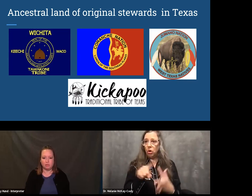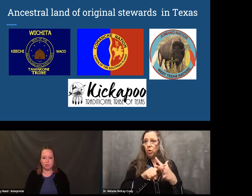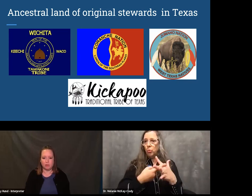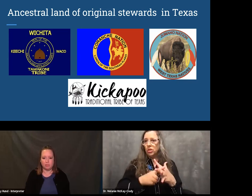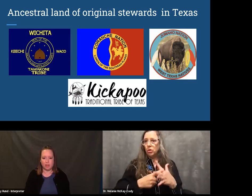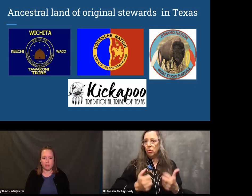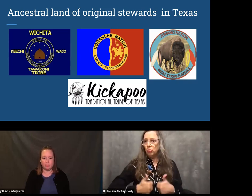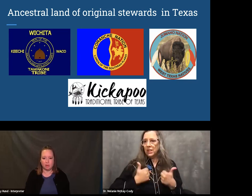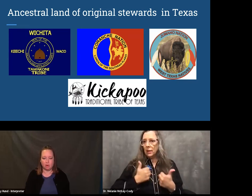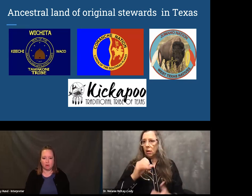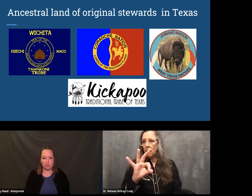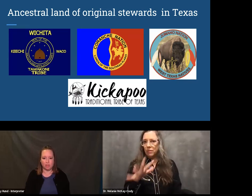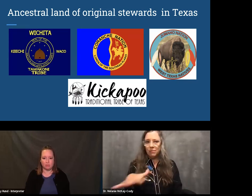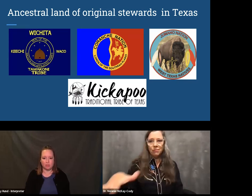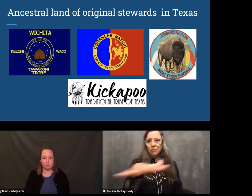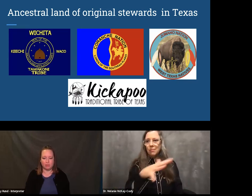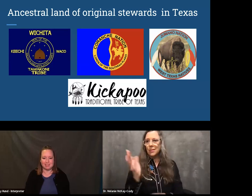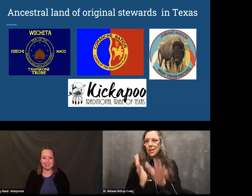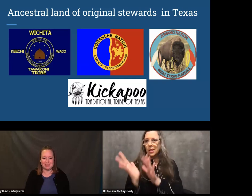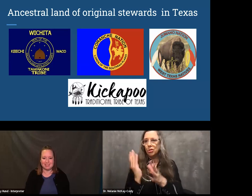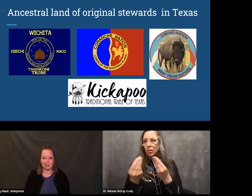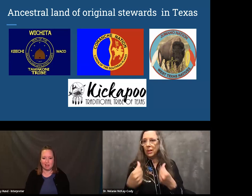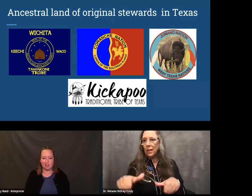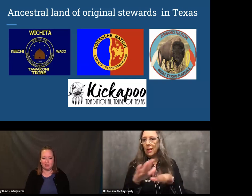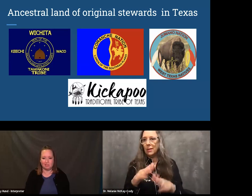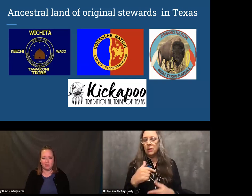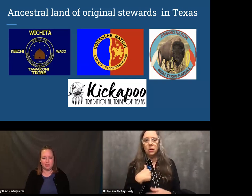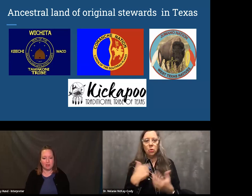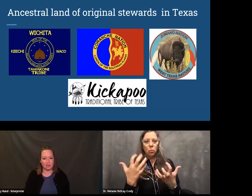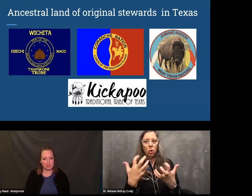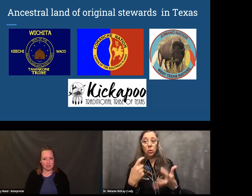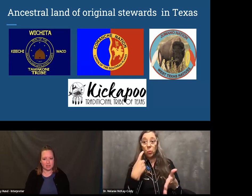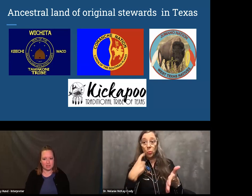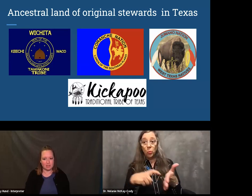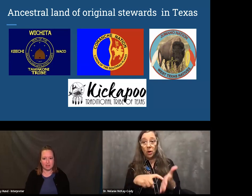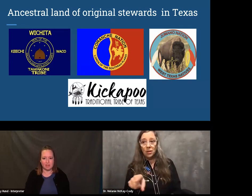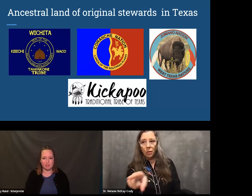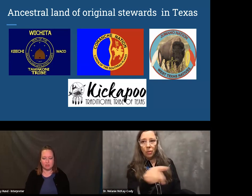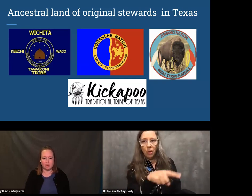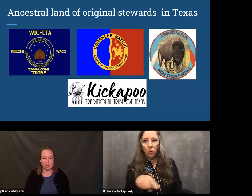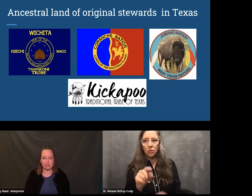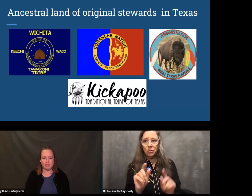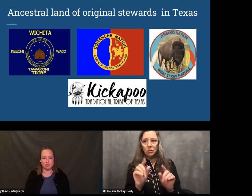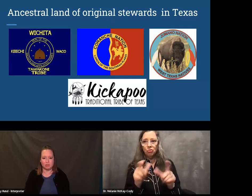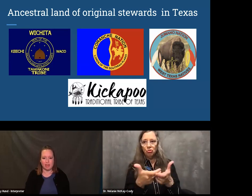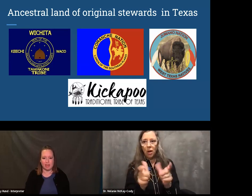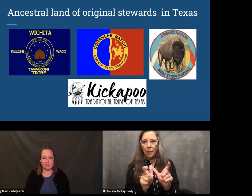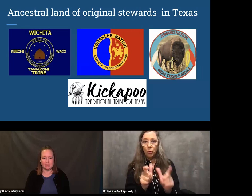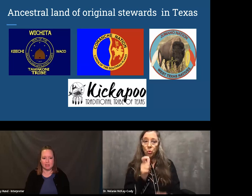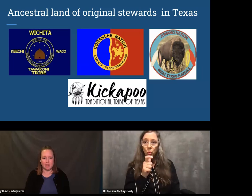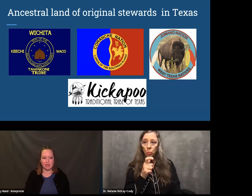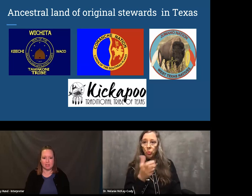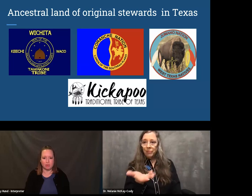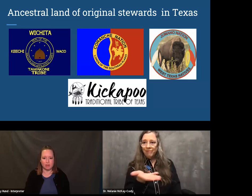The four of them are the original residents of Texas, and these are their ancestral